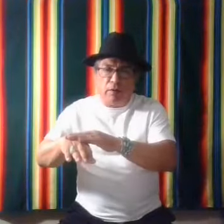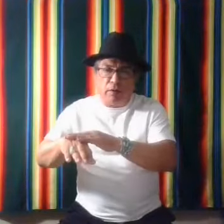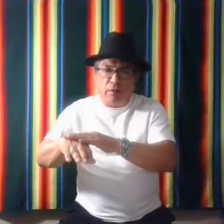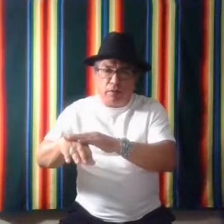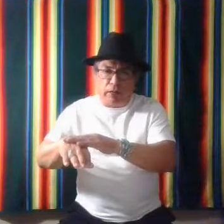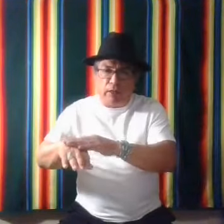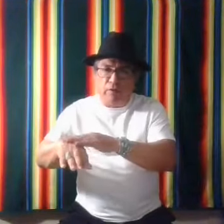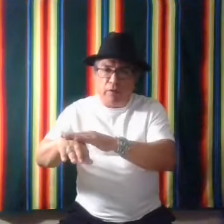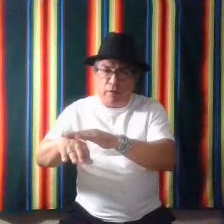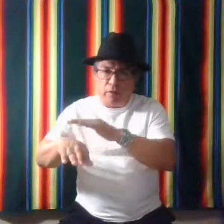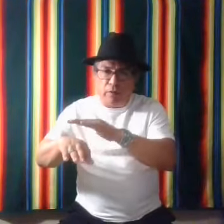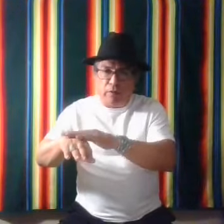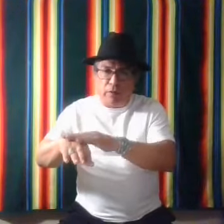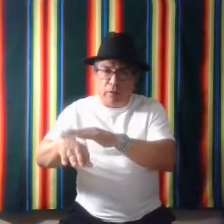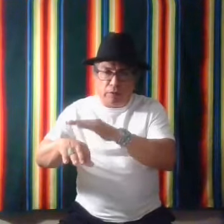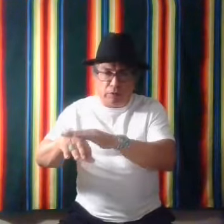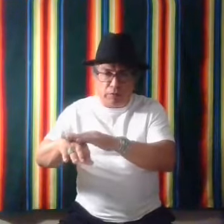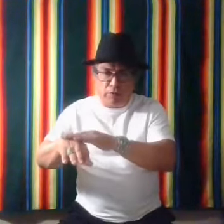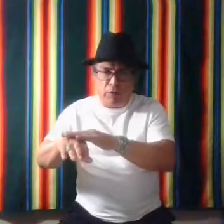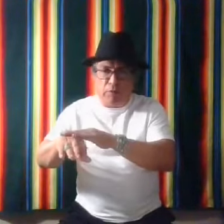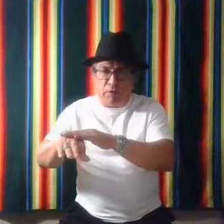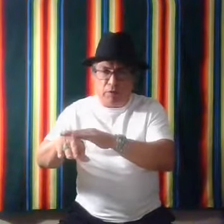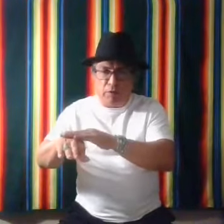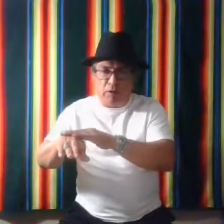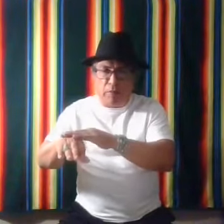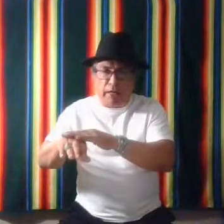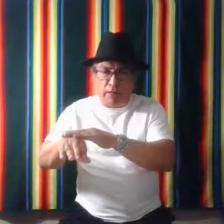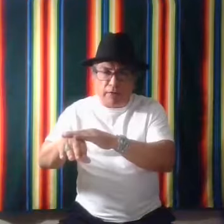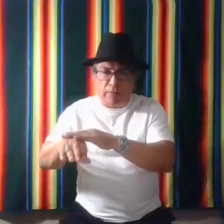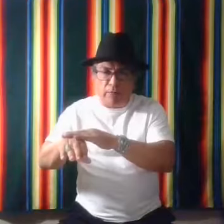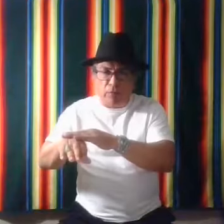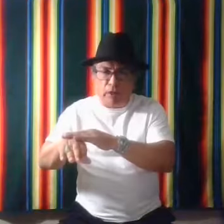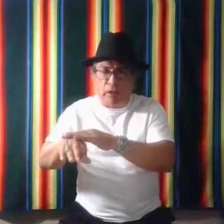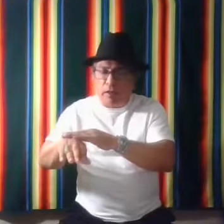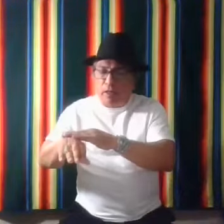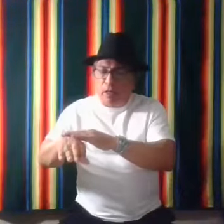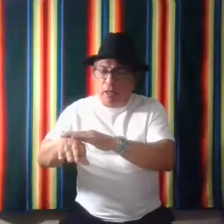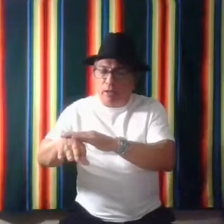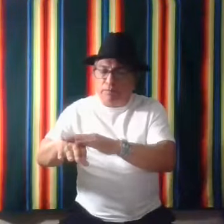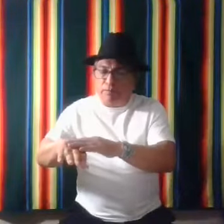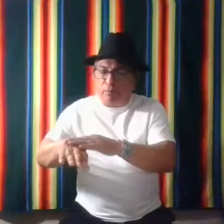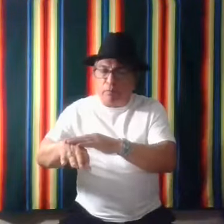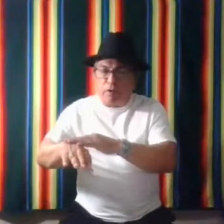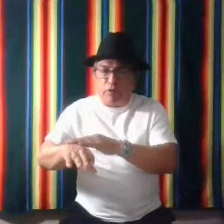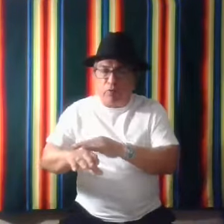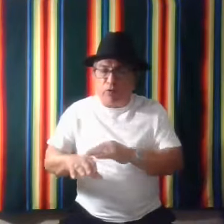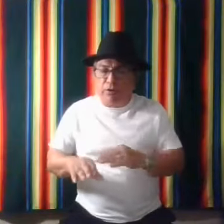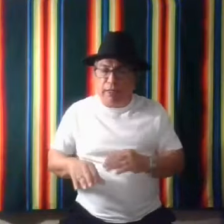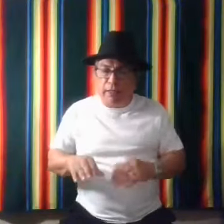Or native. This is rubbing the top hands. Okay. Um, so when we're saying